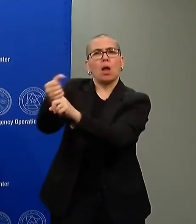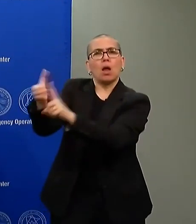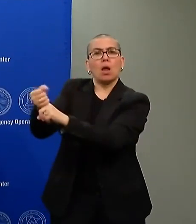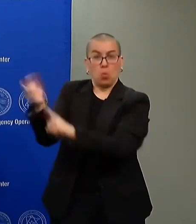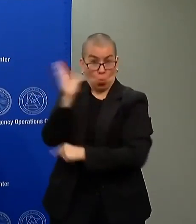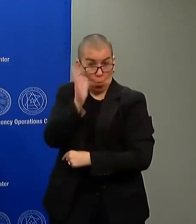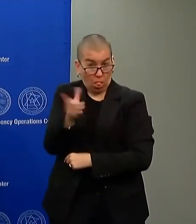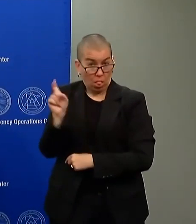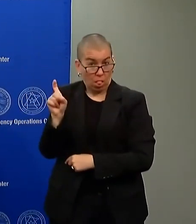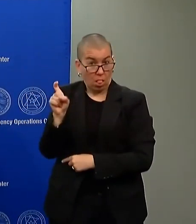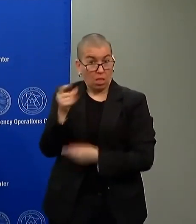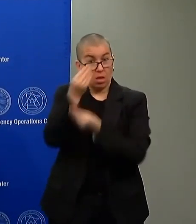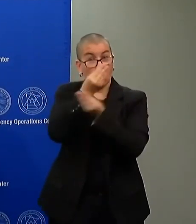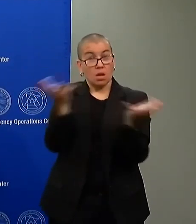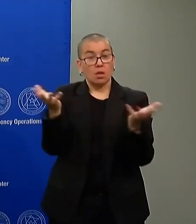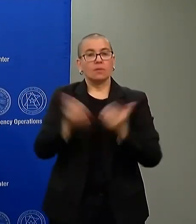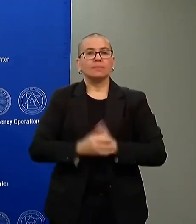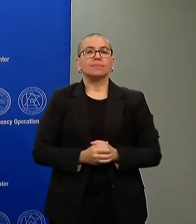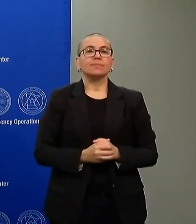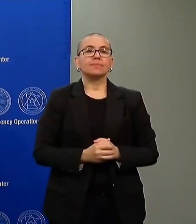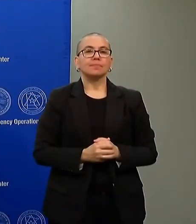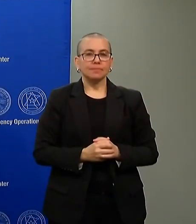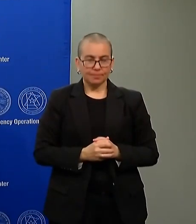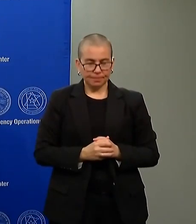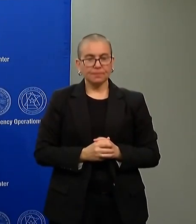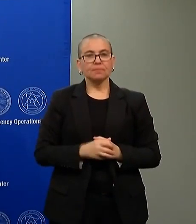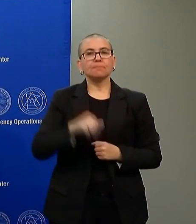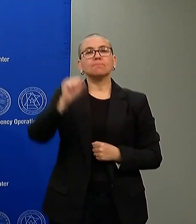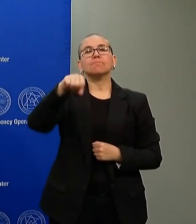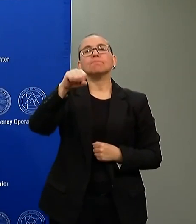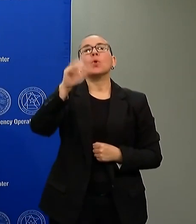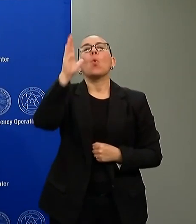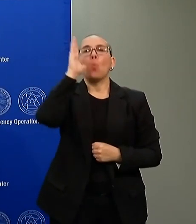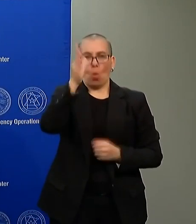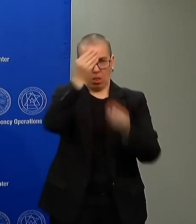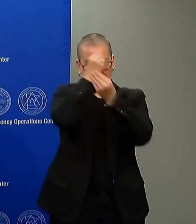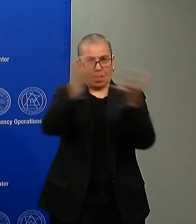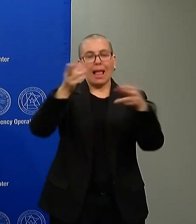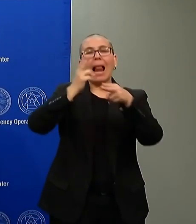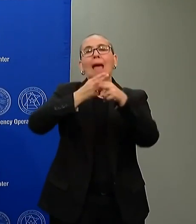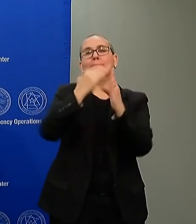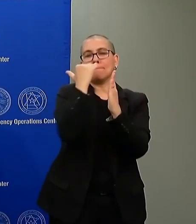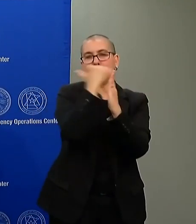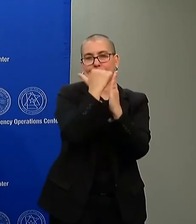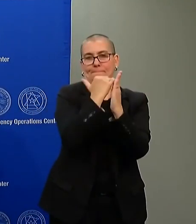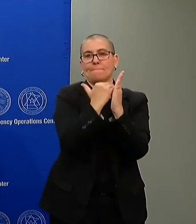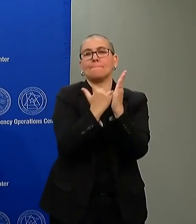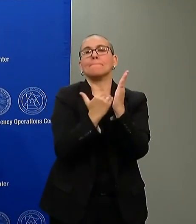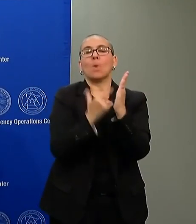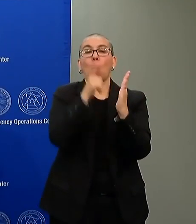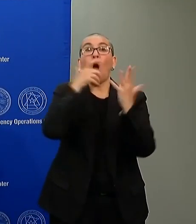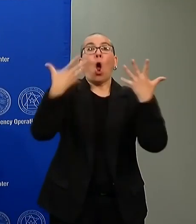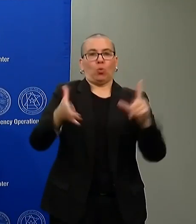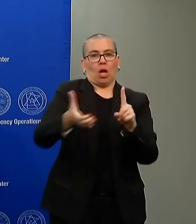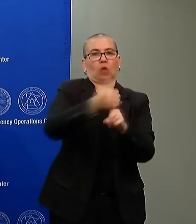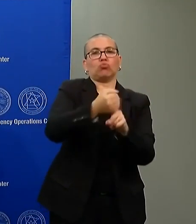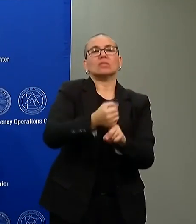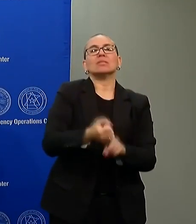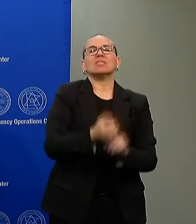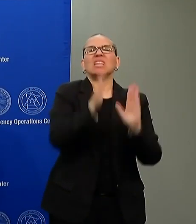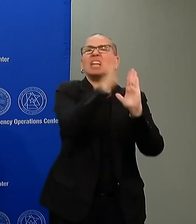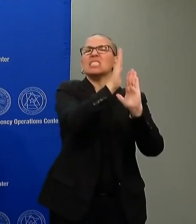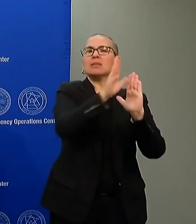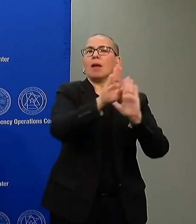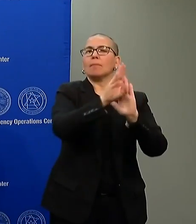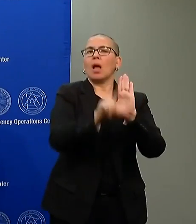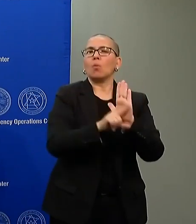that we'll be able to release some of the names of those folks that have been arrested and some of the background information that we have pulled together